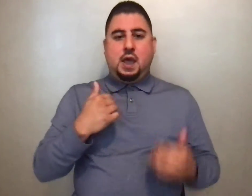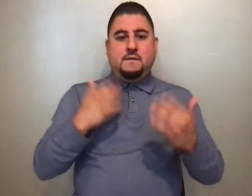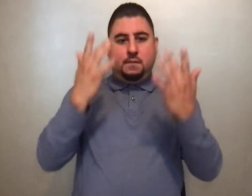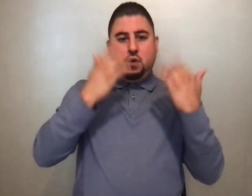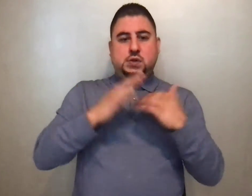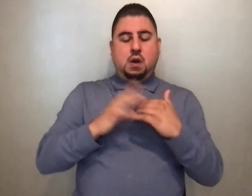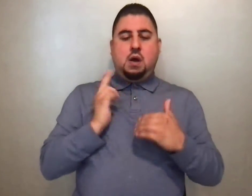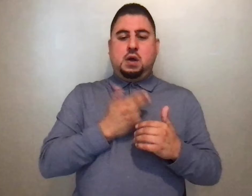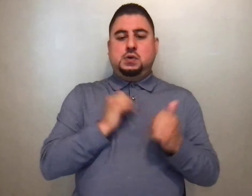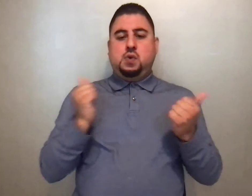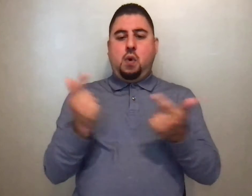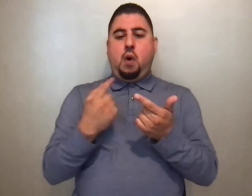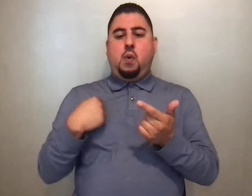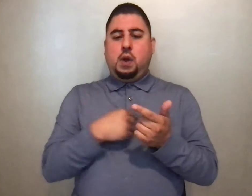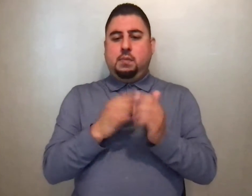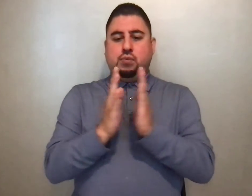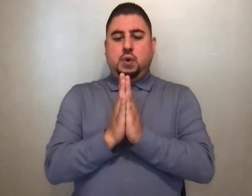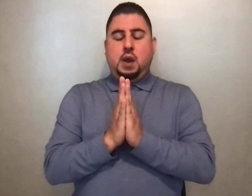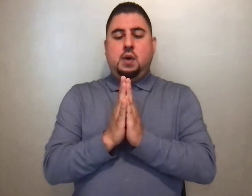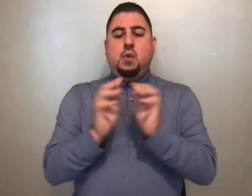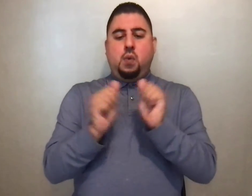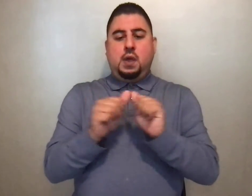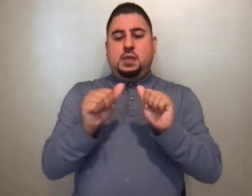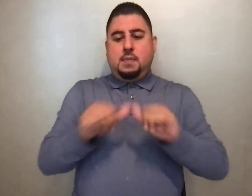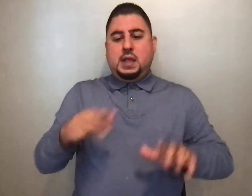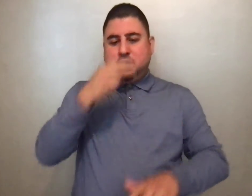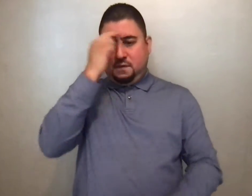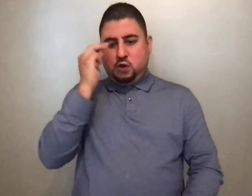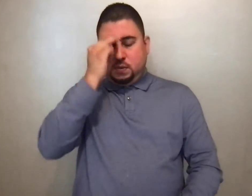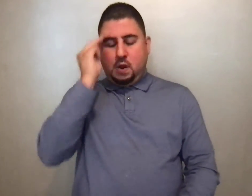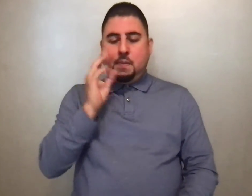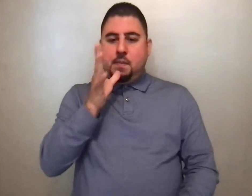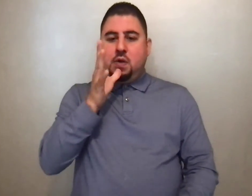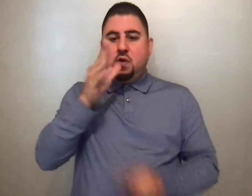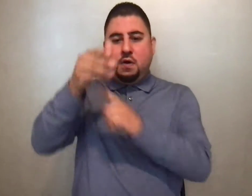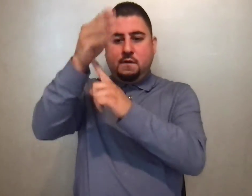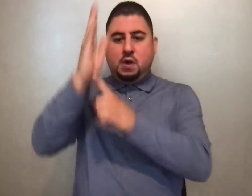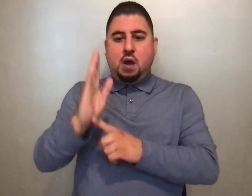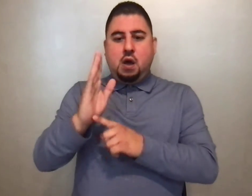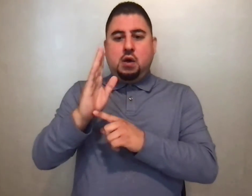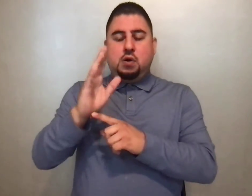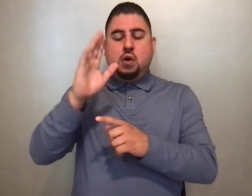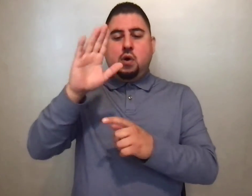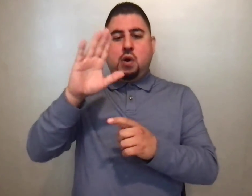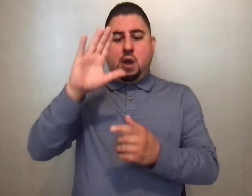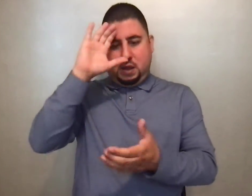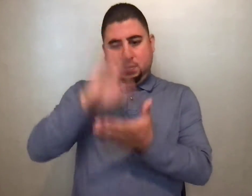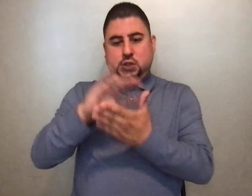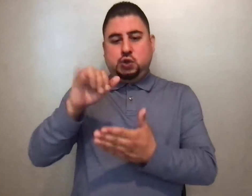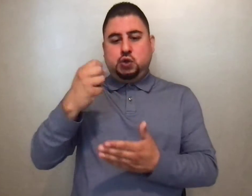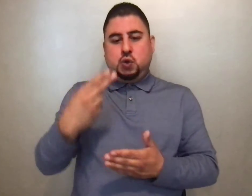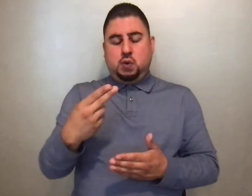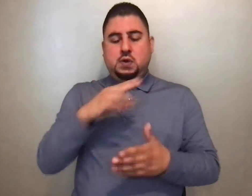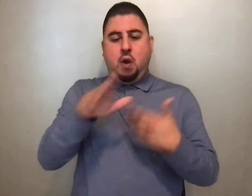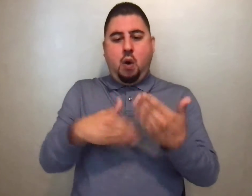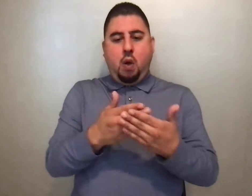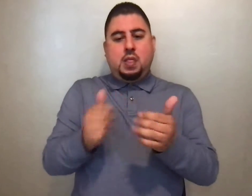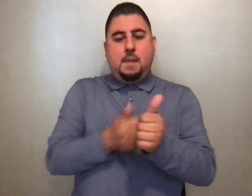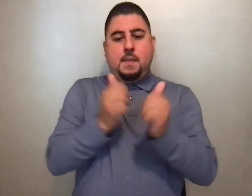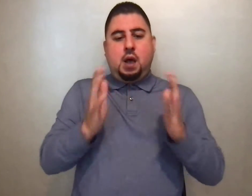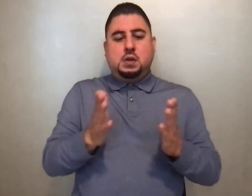on us all, we pray, that with the Blessed Virgin Mary, Mother of God, with Blessed Joseph, her spouse, with the Blessed Apostles, and all the